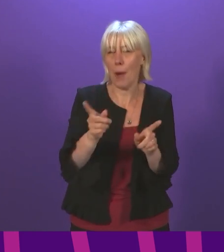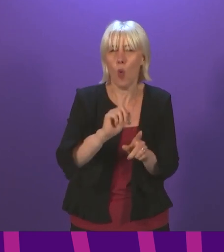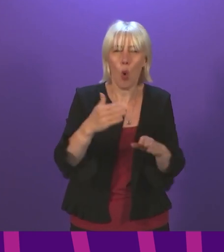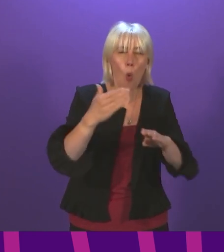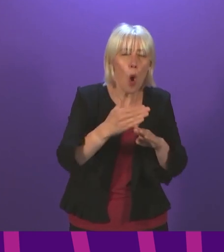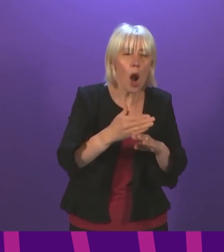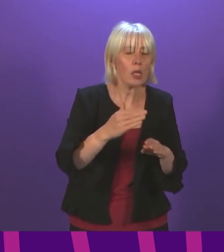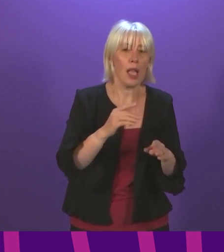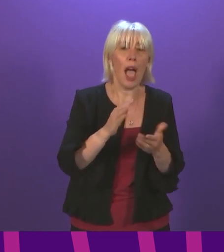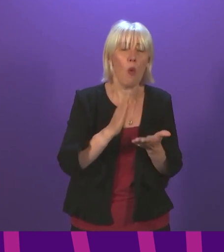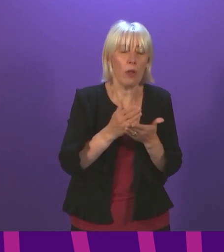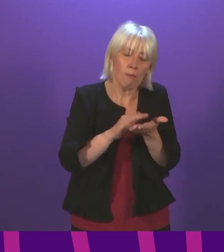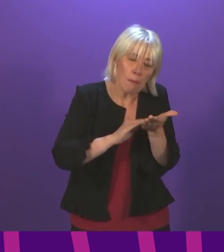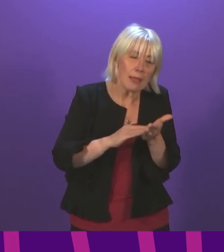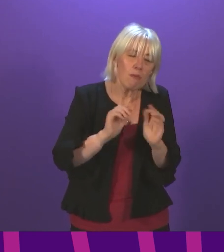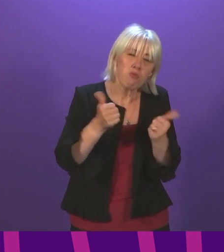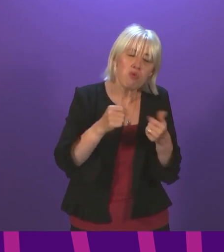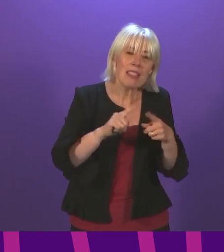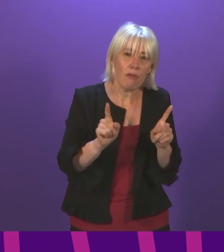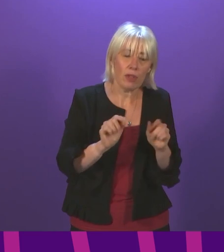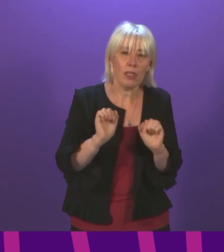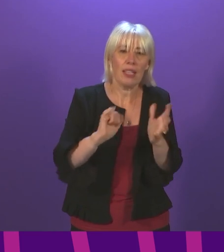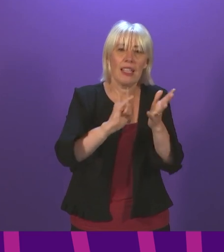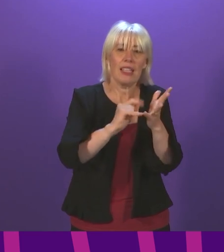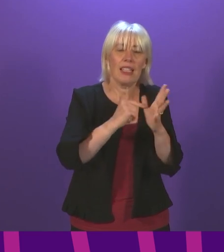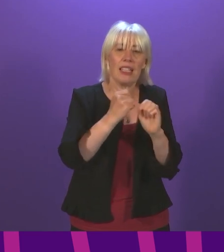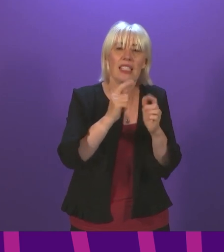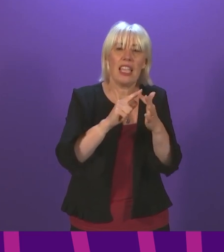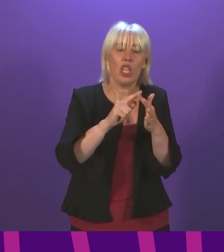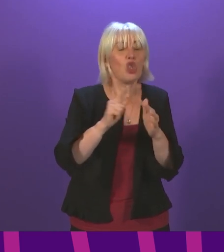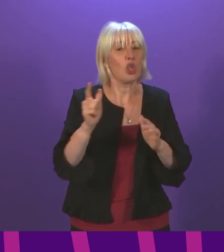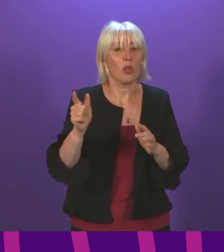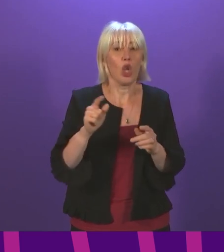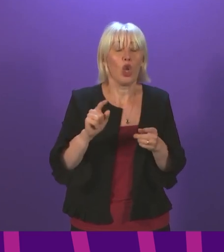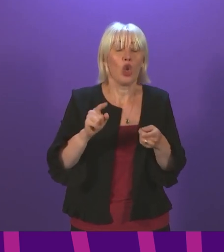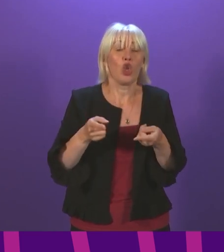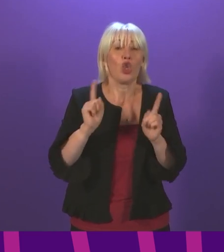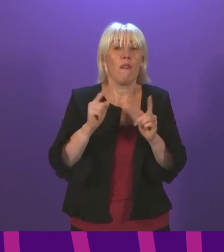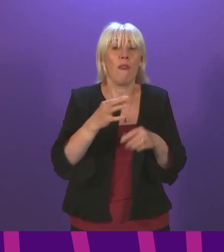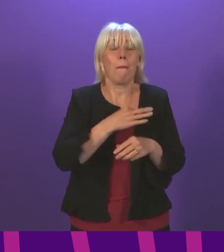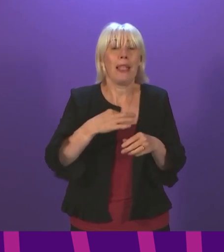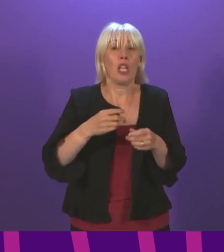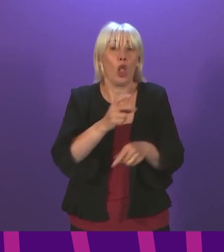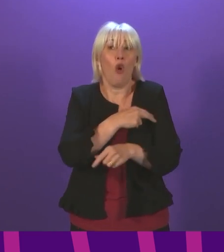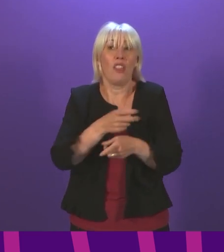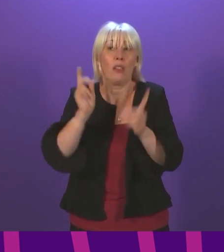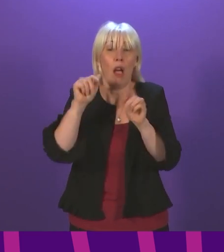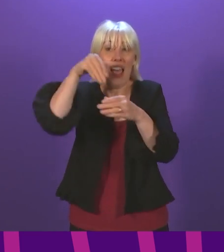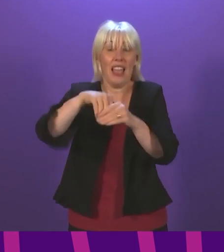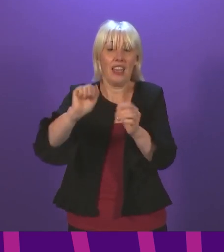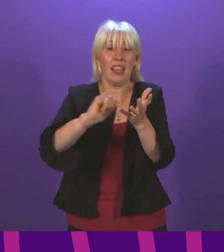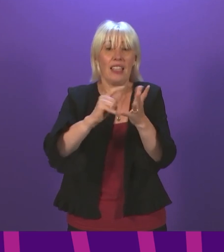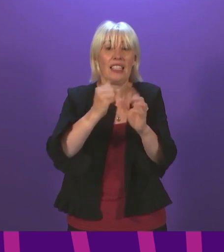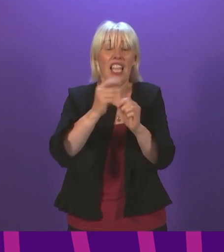meaningful difference. The Scientific Advisory Group SAGE, which the Scottish Government's Chief Medical Officer sits on, says that any proposals should